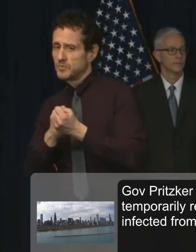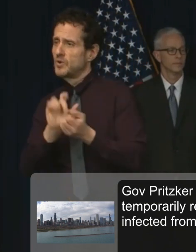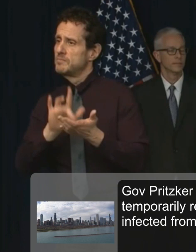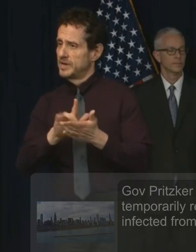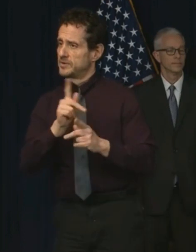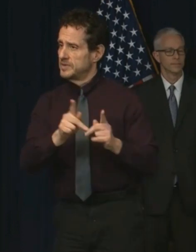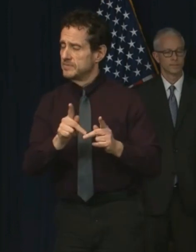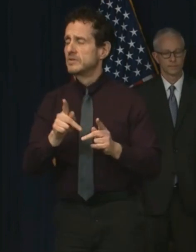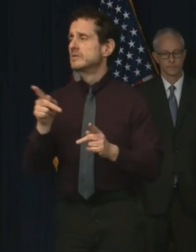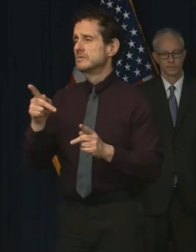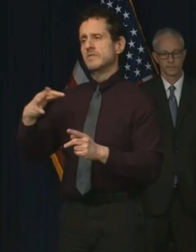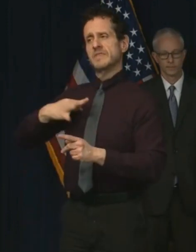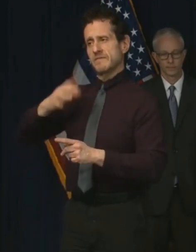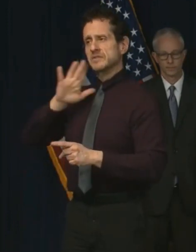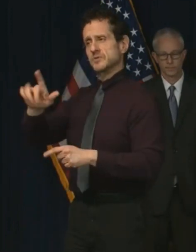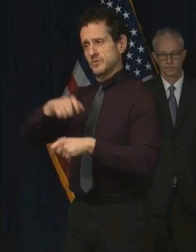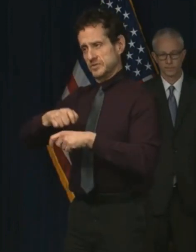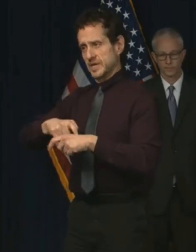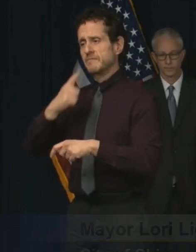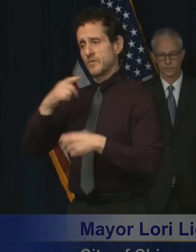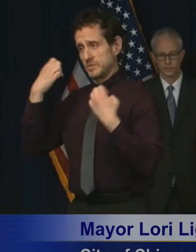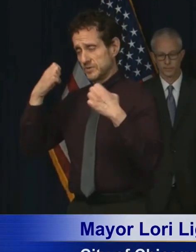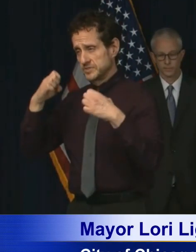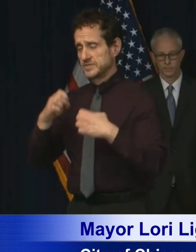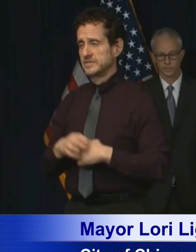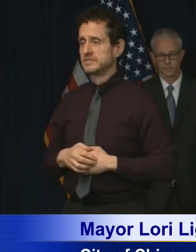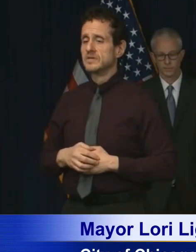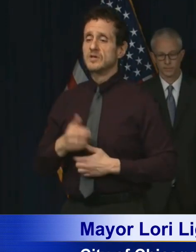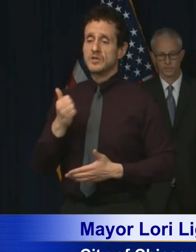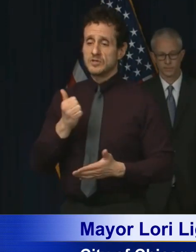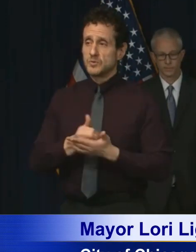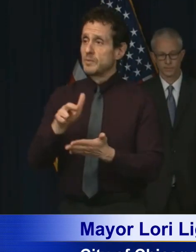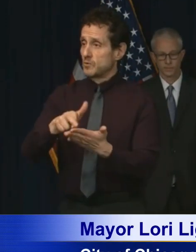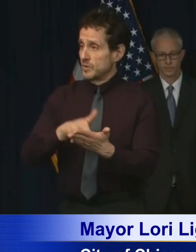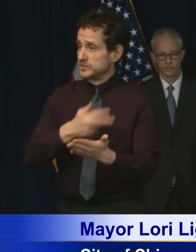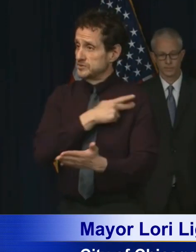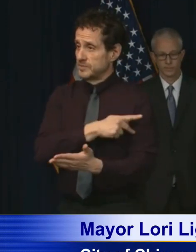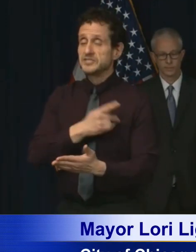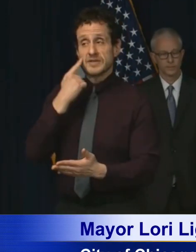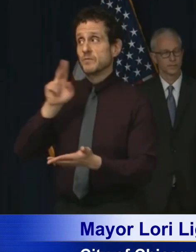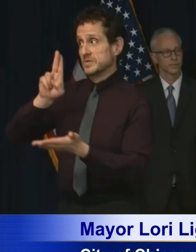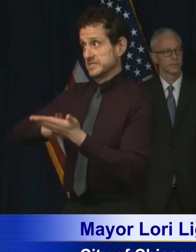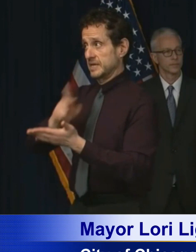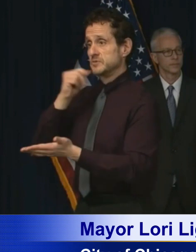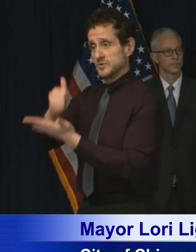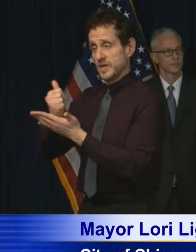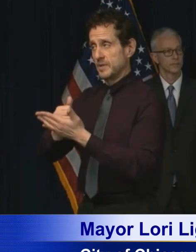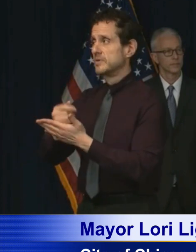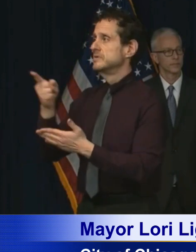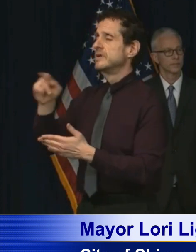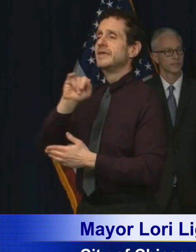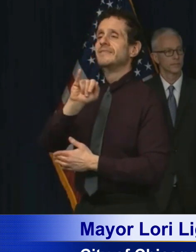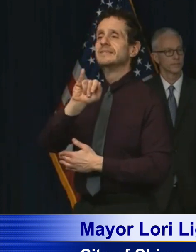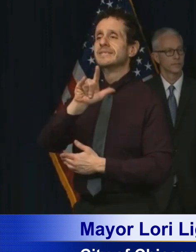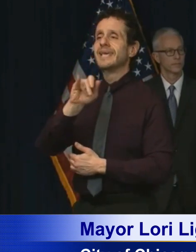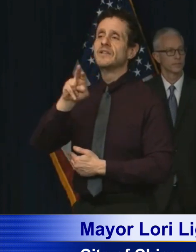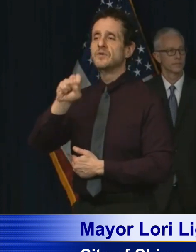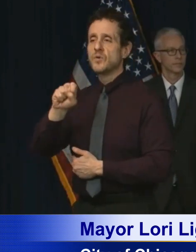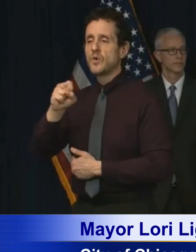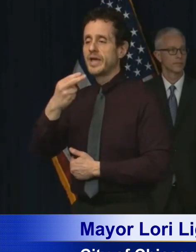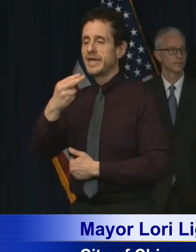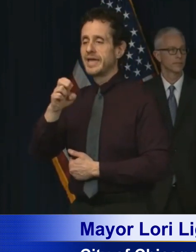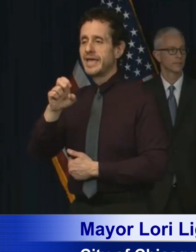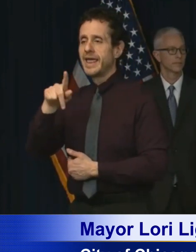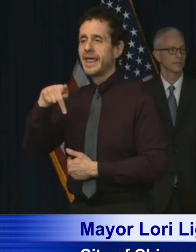assist during emergencies like the one that we're in. To register, please visit Illinoishelps.net. That's